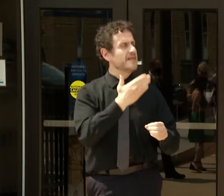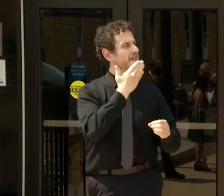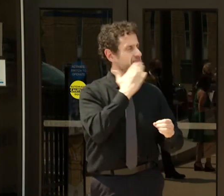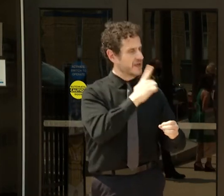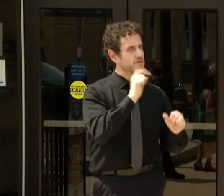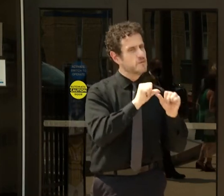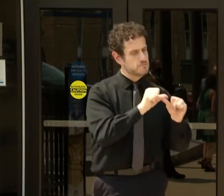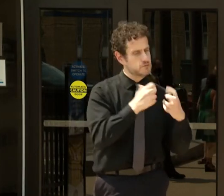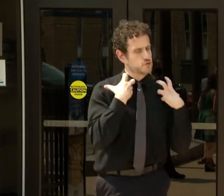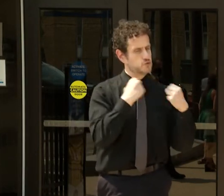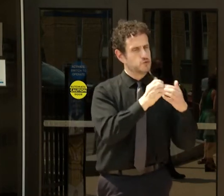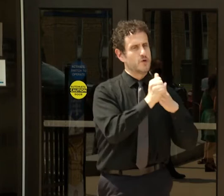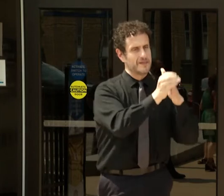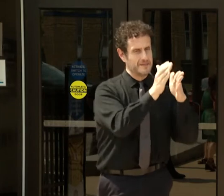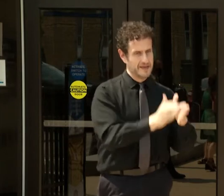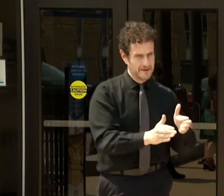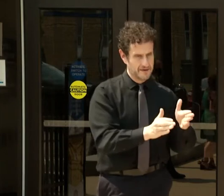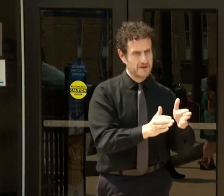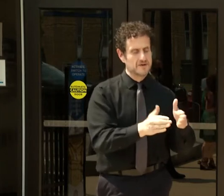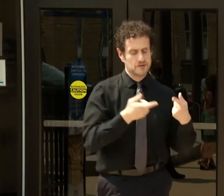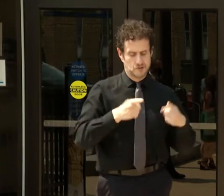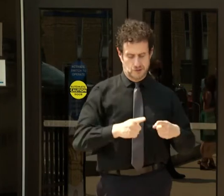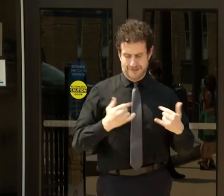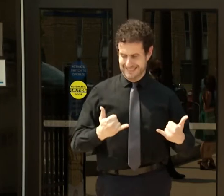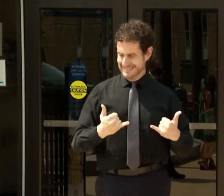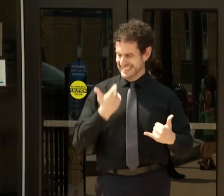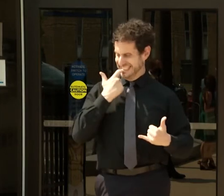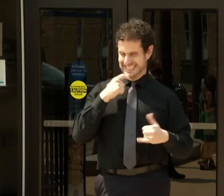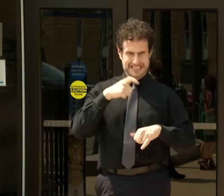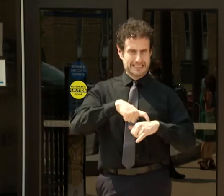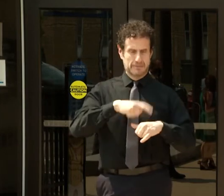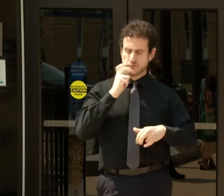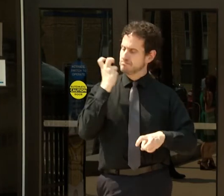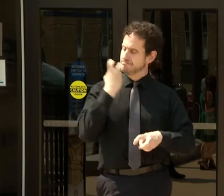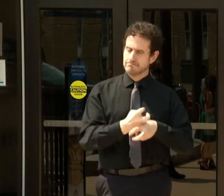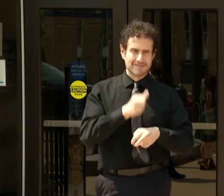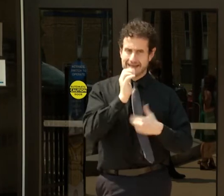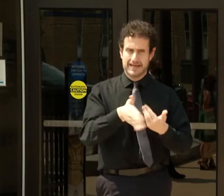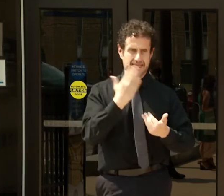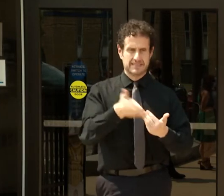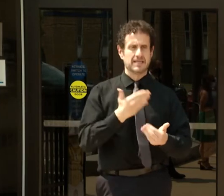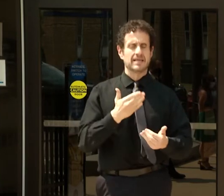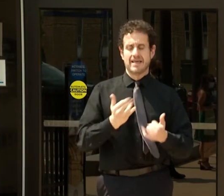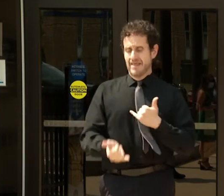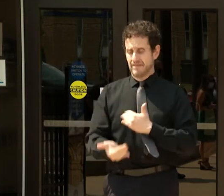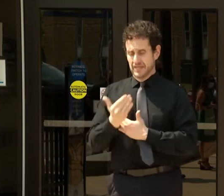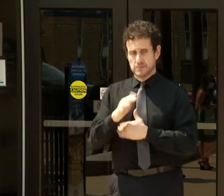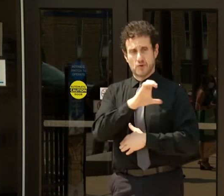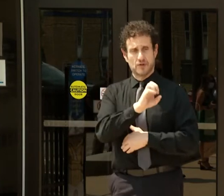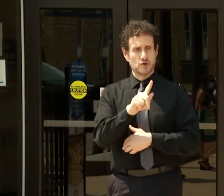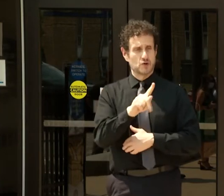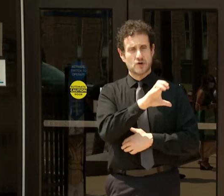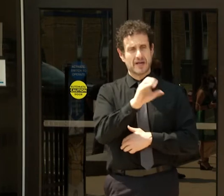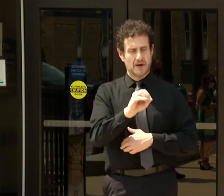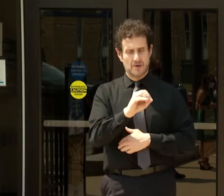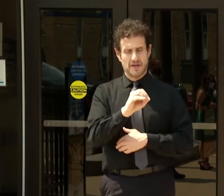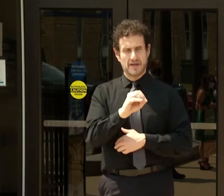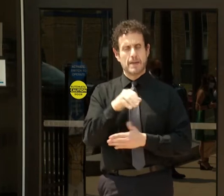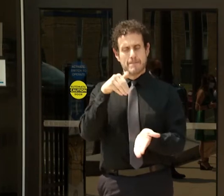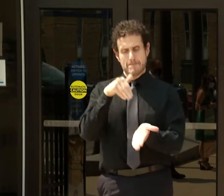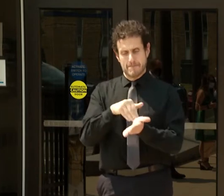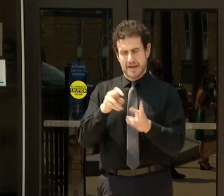leadership during this very difficult time. This morning, the Cook County Medical Examiner's office took